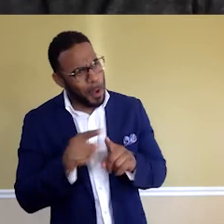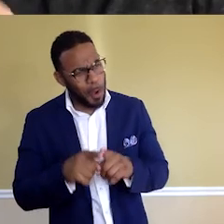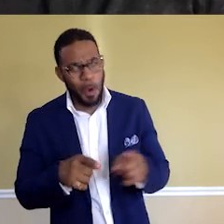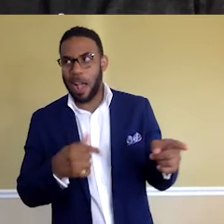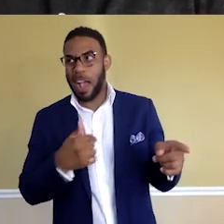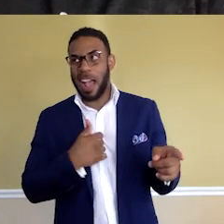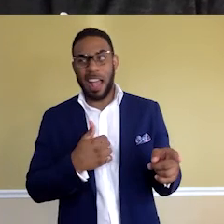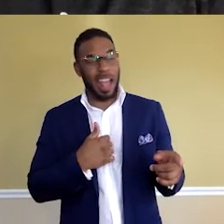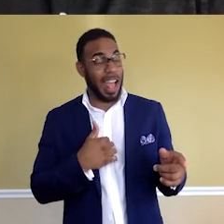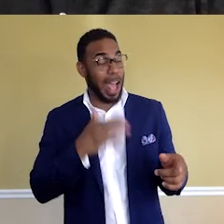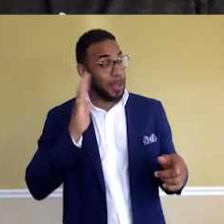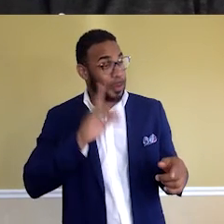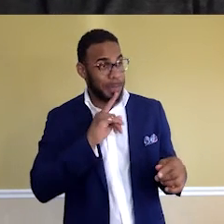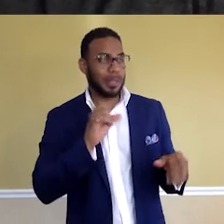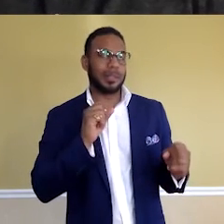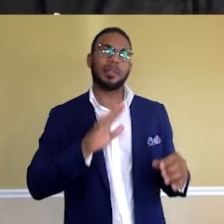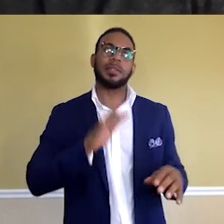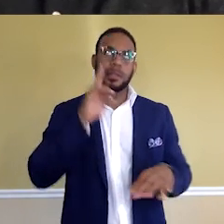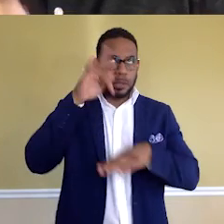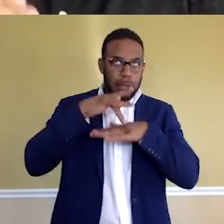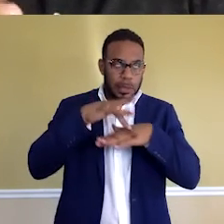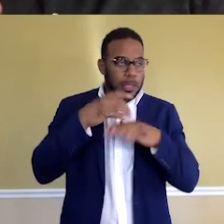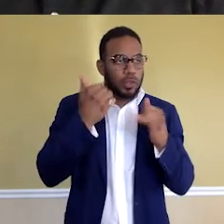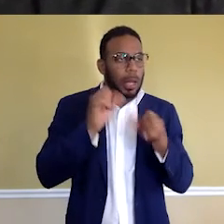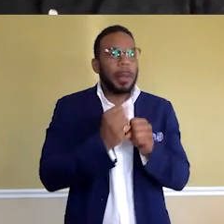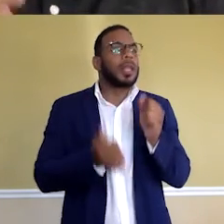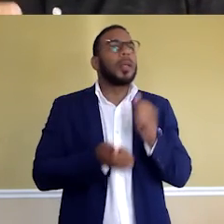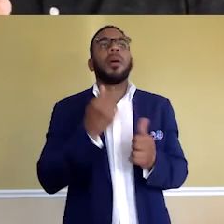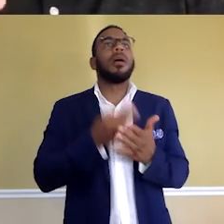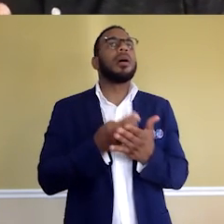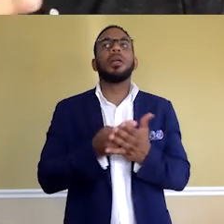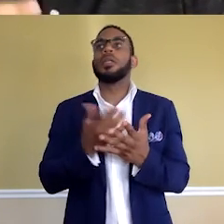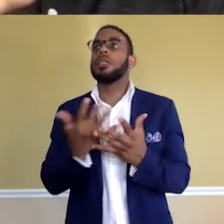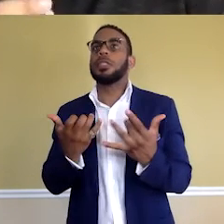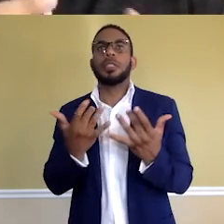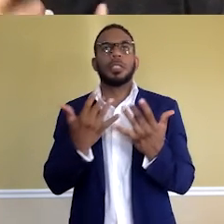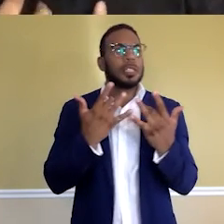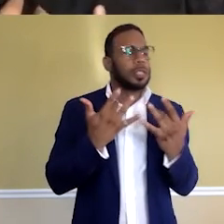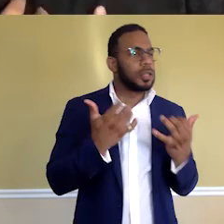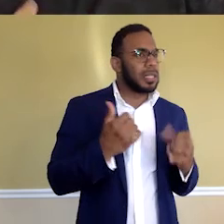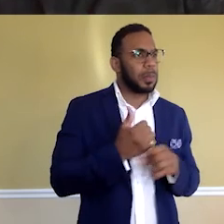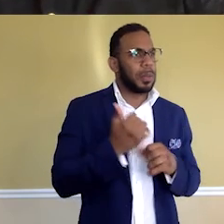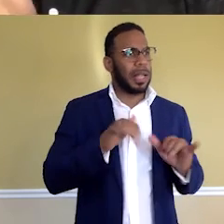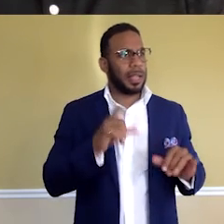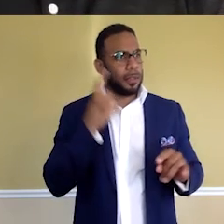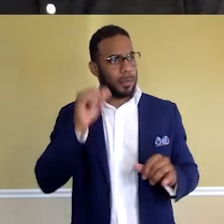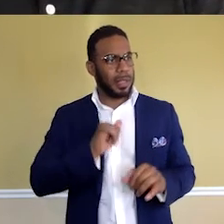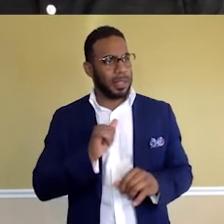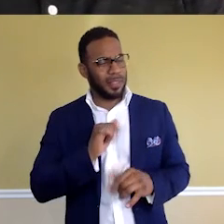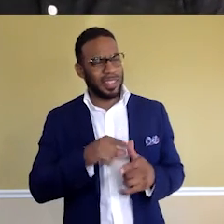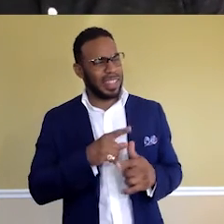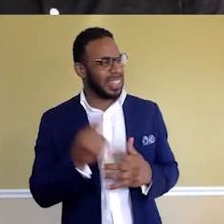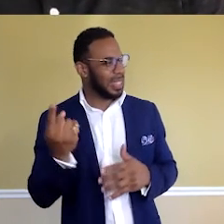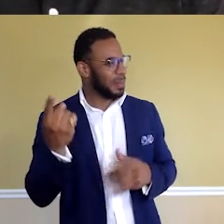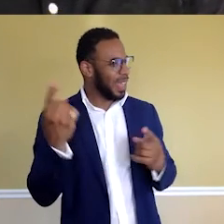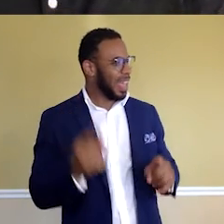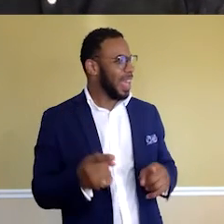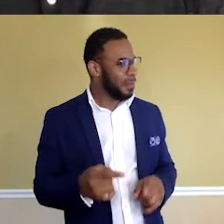used to be so obsessed with trying to make the most money, trying to make, you know, get as much as I can for myself. And then something happened, and